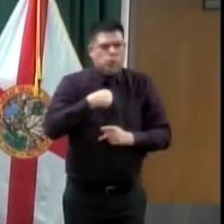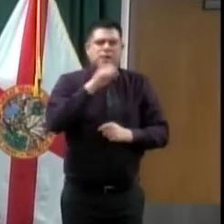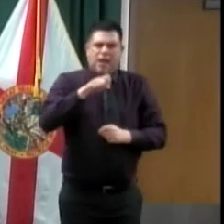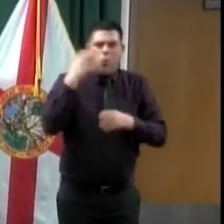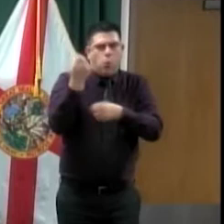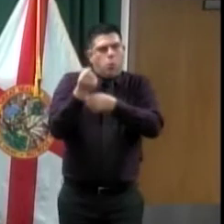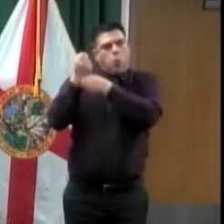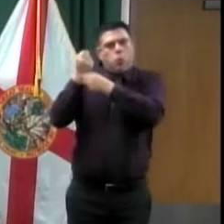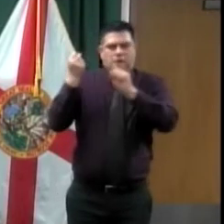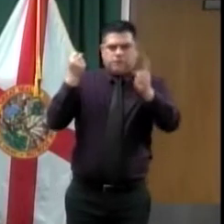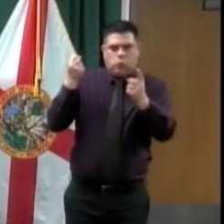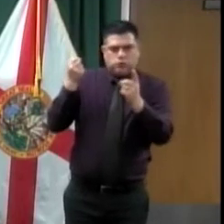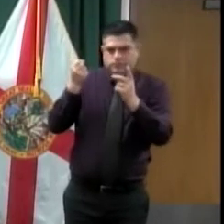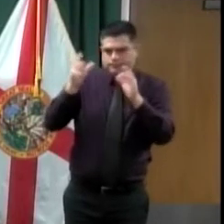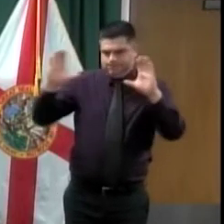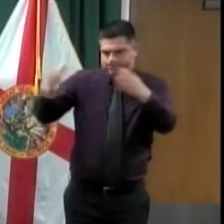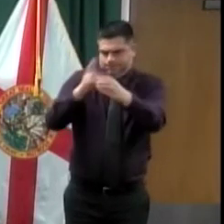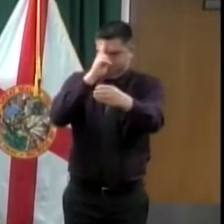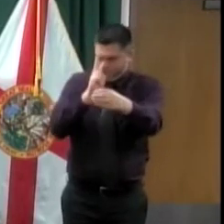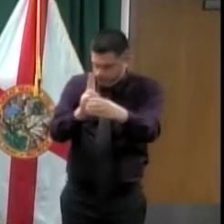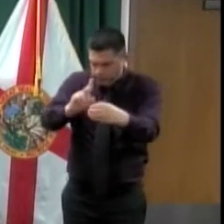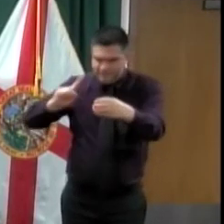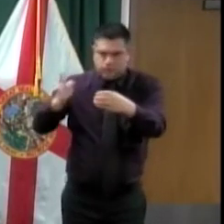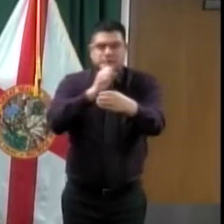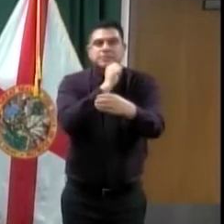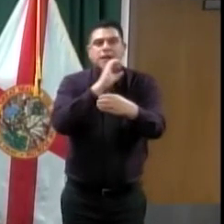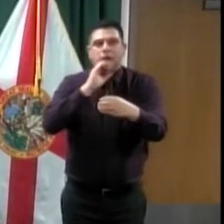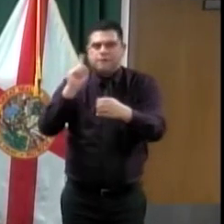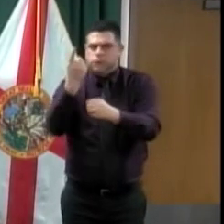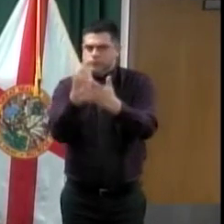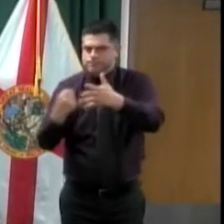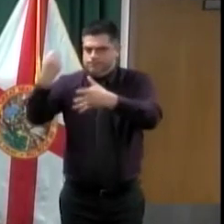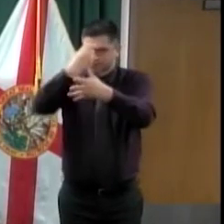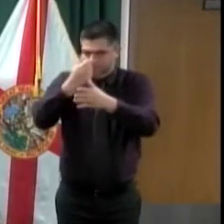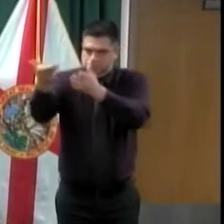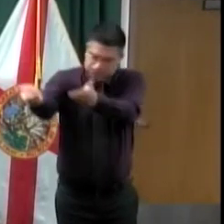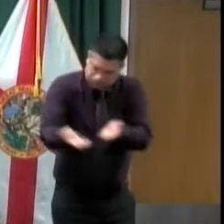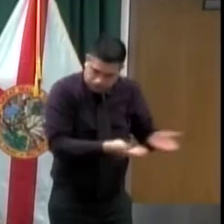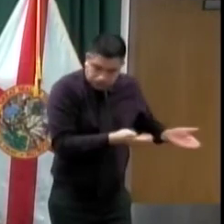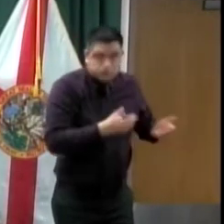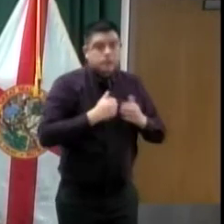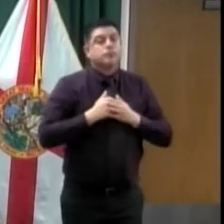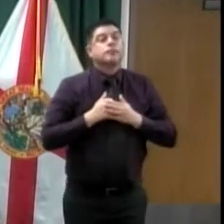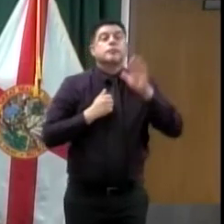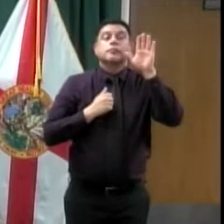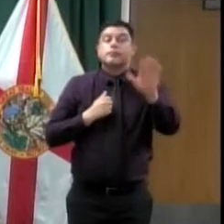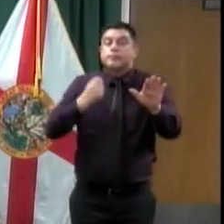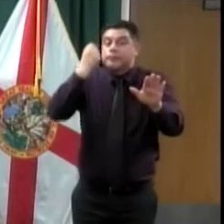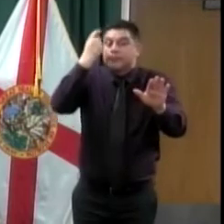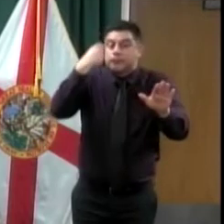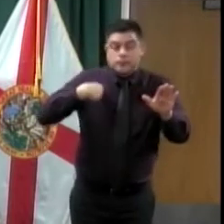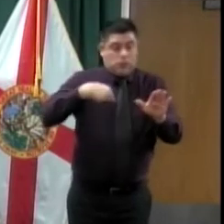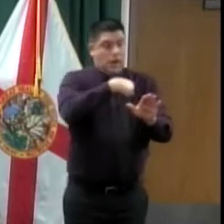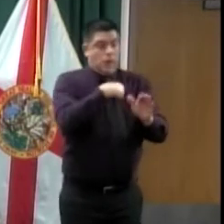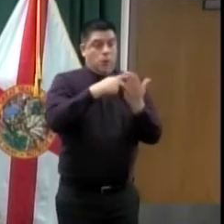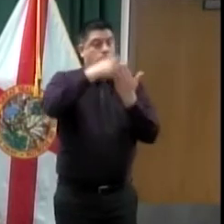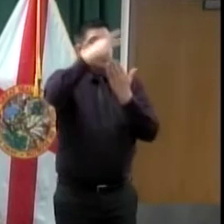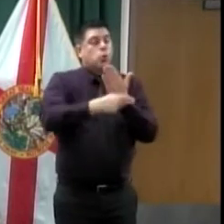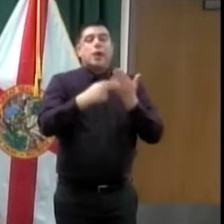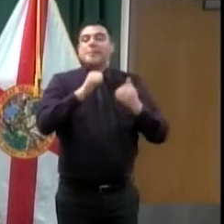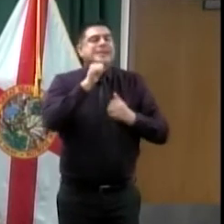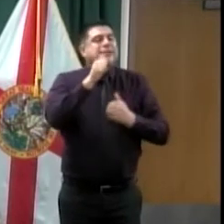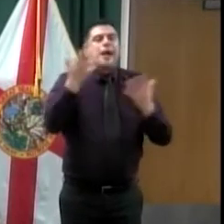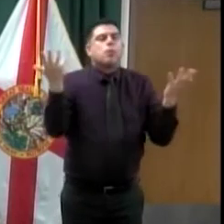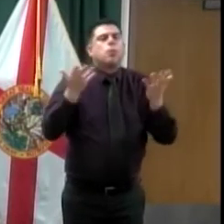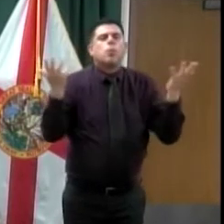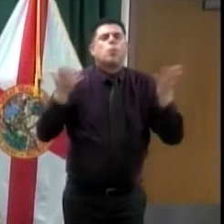The program is designed to be a hand-up. It's not a hand-out program. It's similar setup to a grocery store. So it's all about dignity that when people come in,